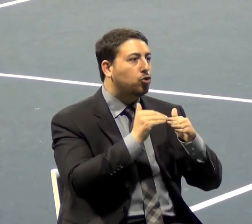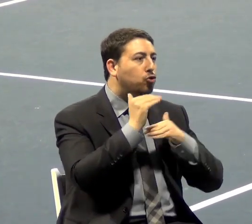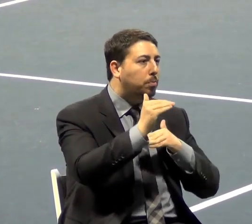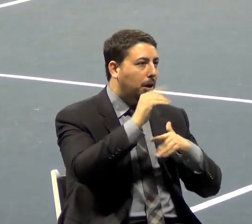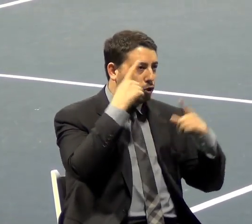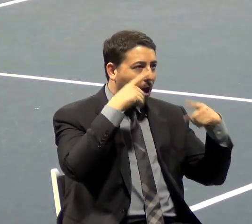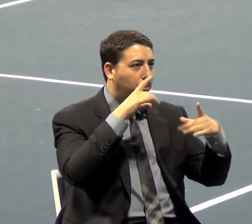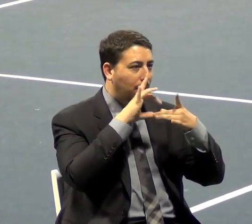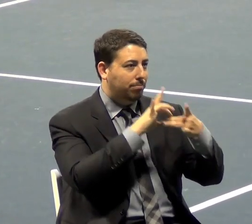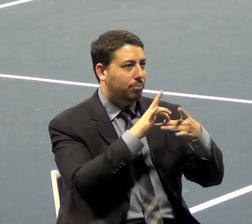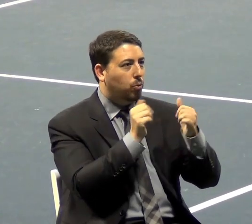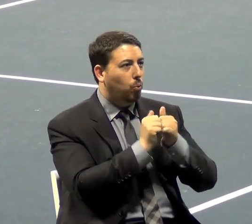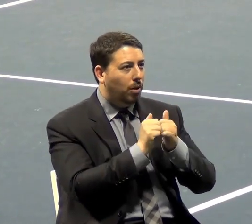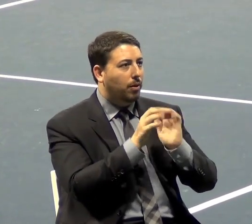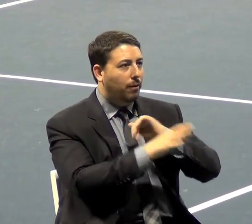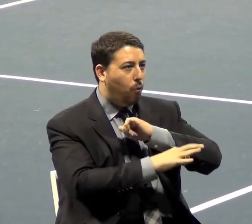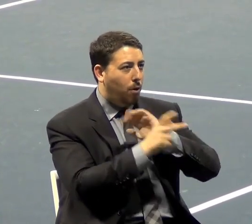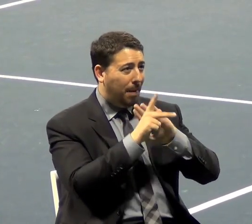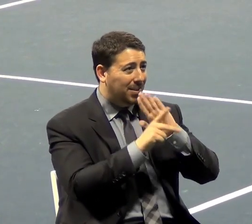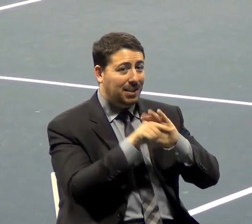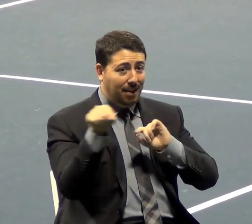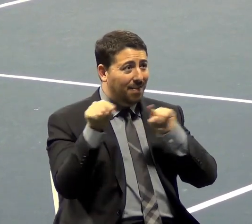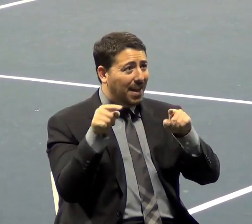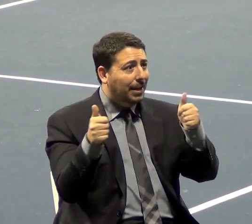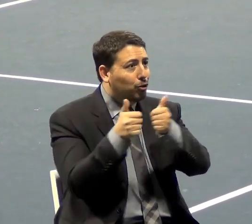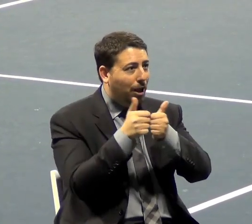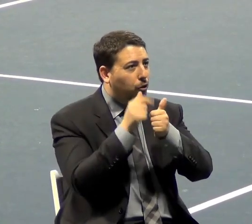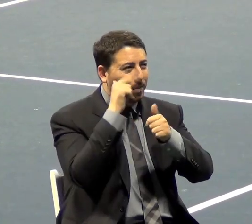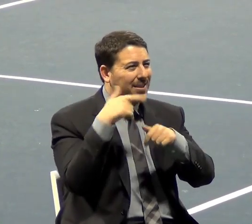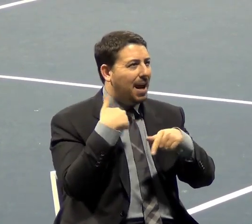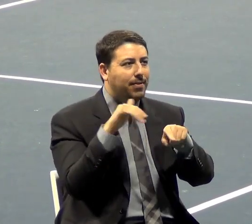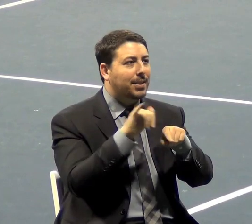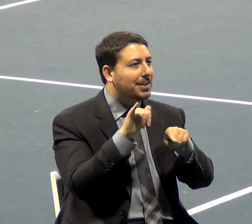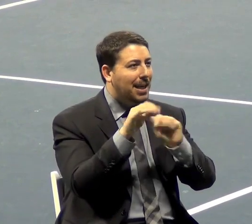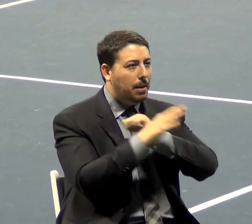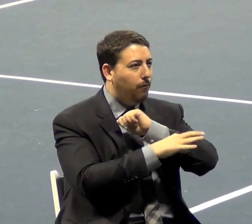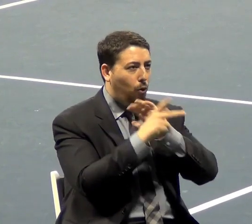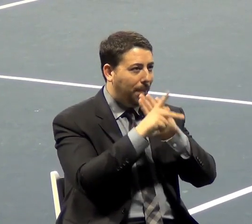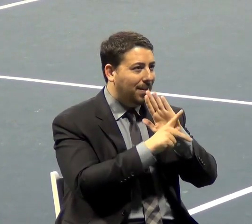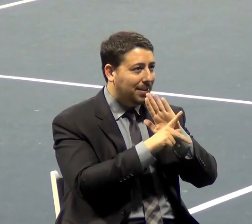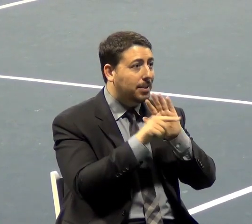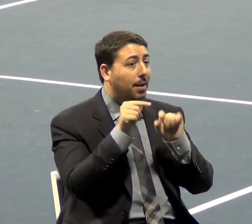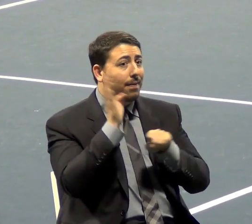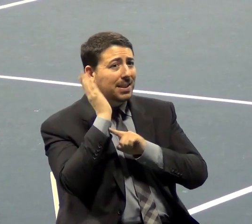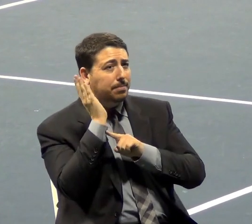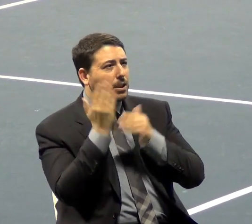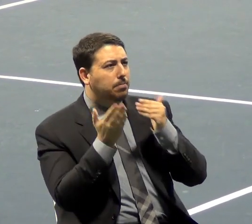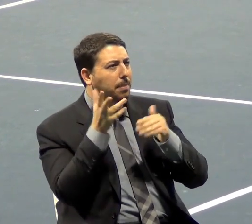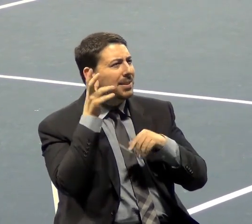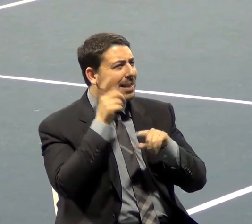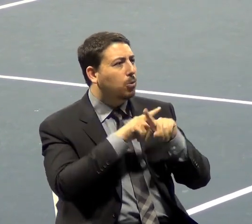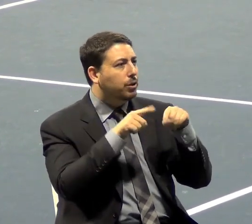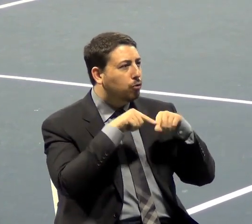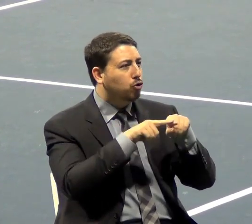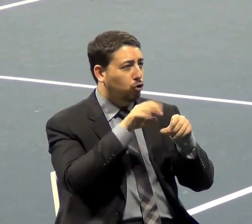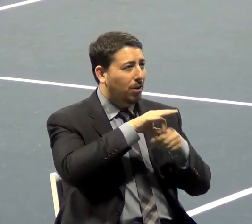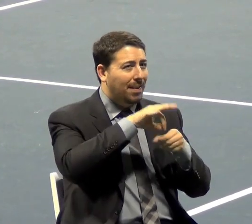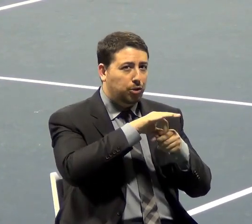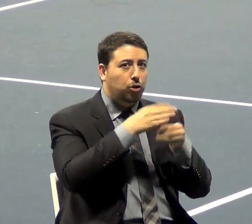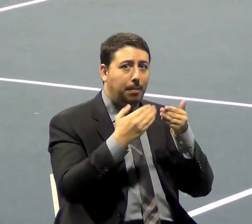They get together because they have the same foreign policy. The rhetoric may be different in election times. There may be a belief that the parties are